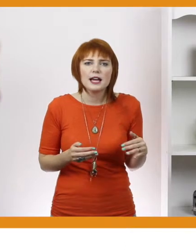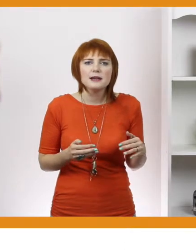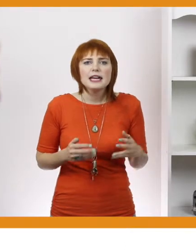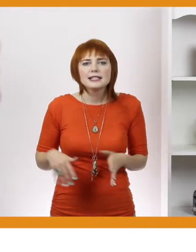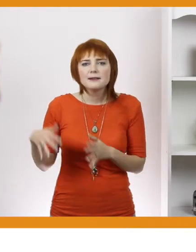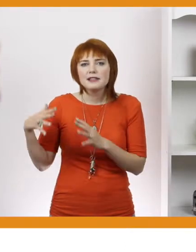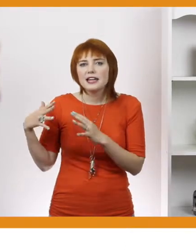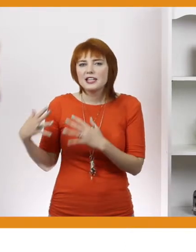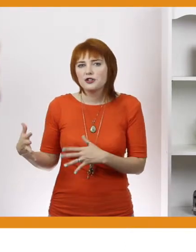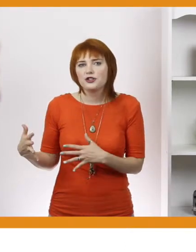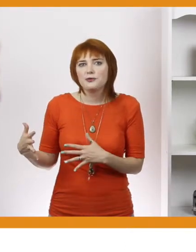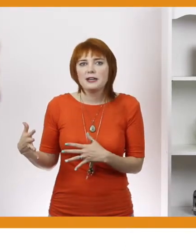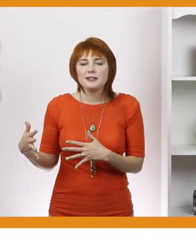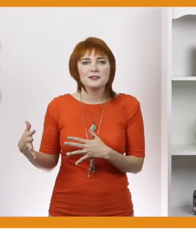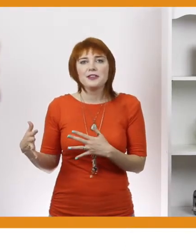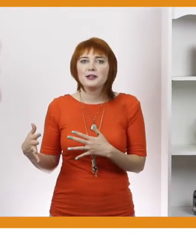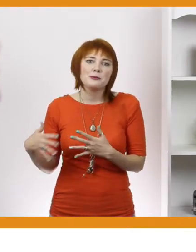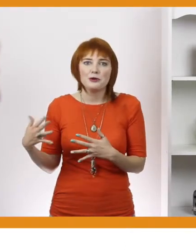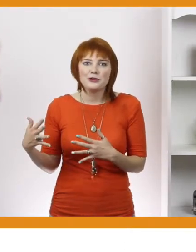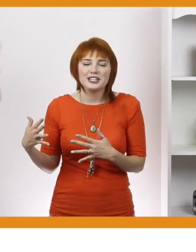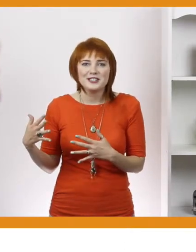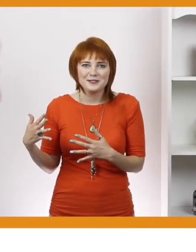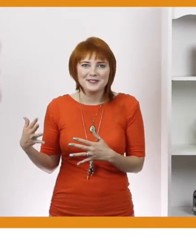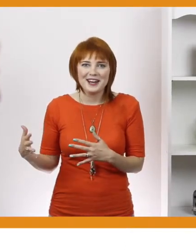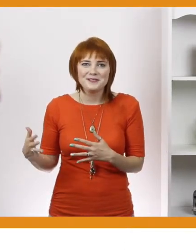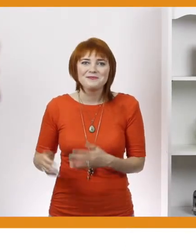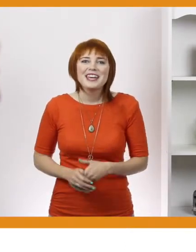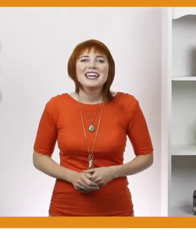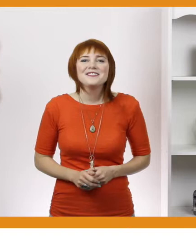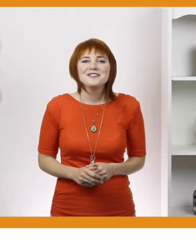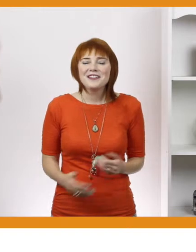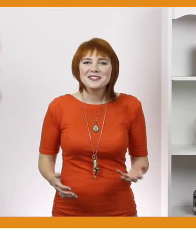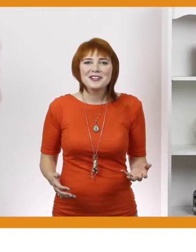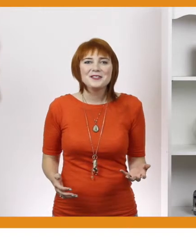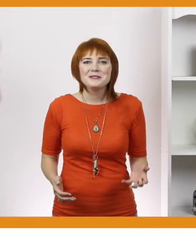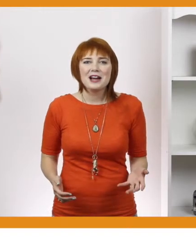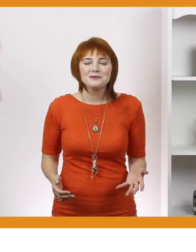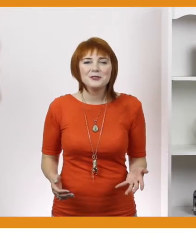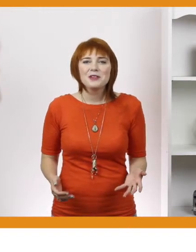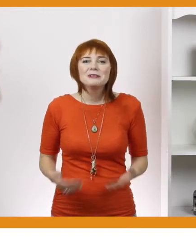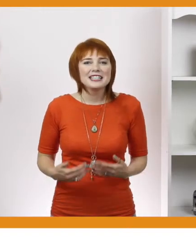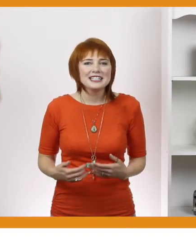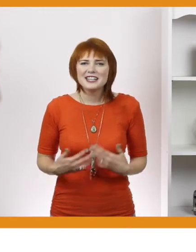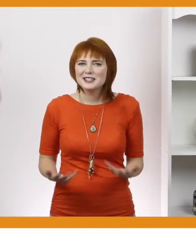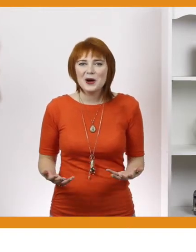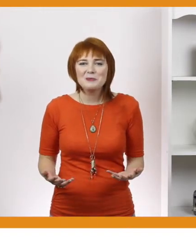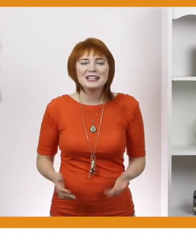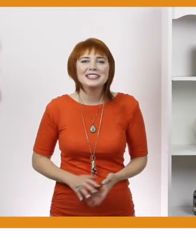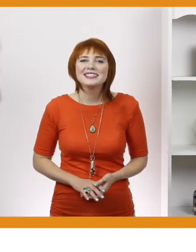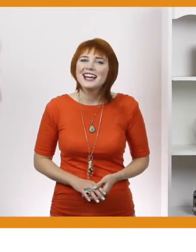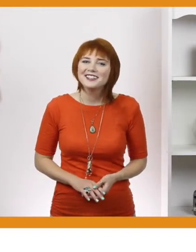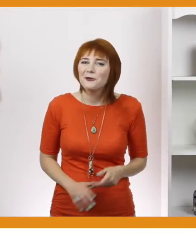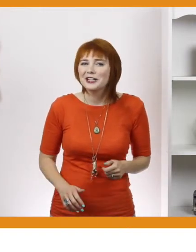doing it all the time and something that interests your baby so that they can be motivated to sign. If you found this video to be helpful, please let us